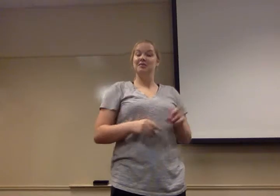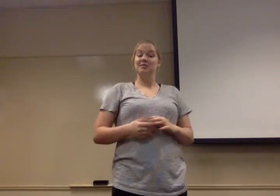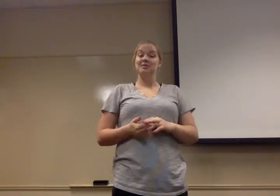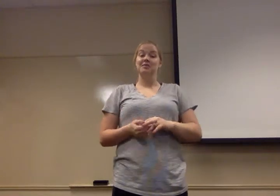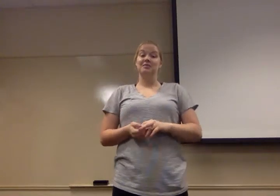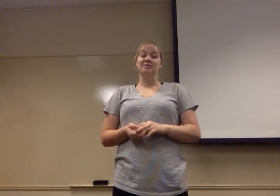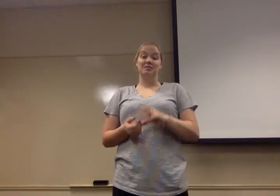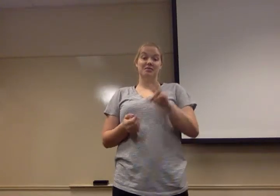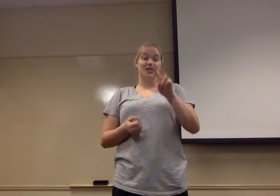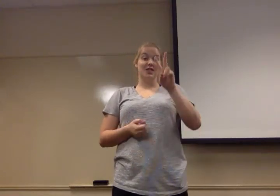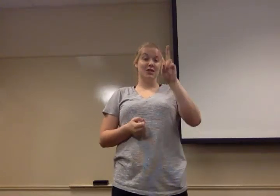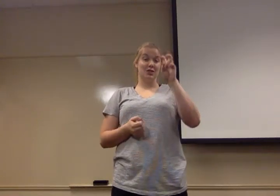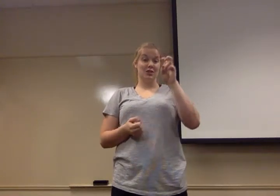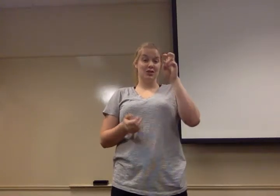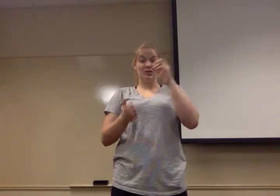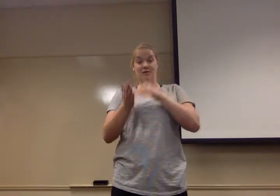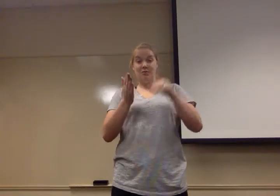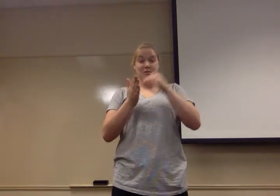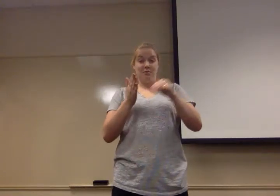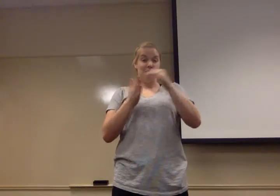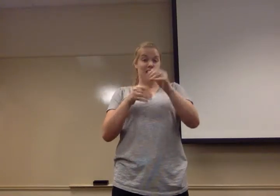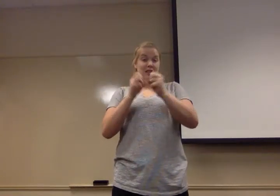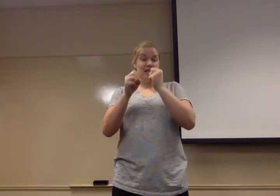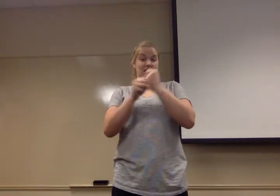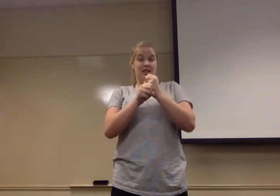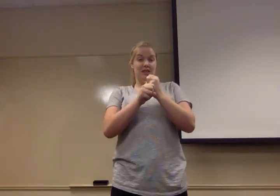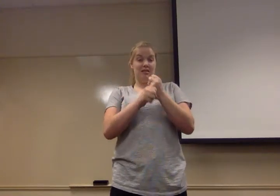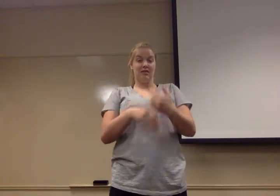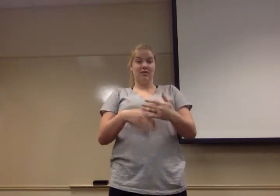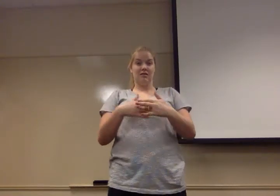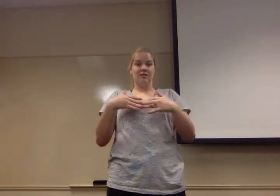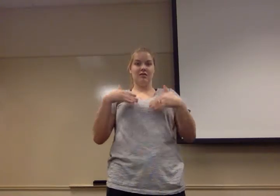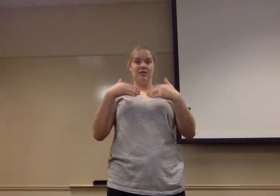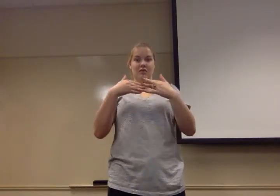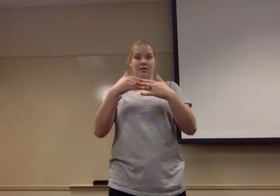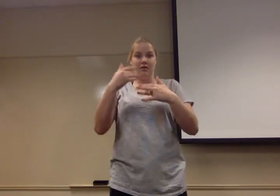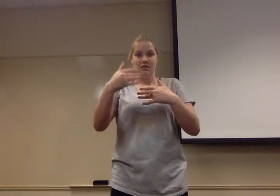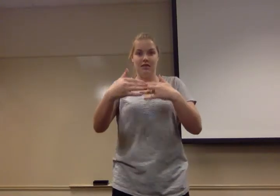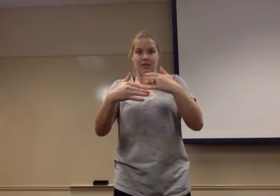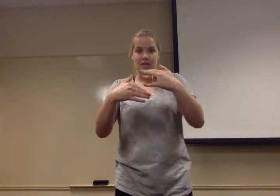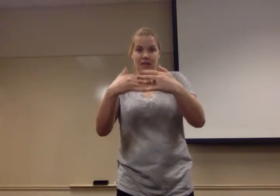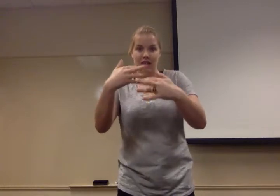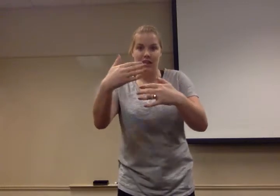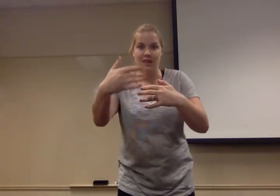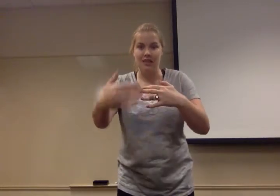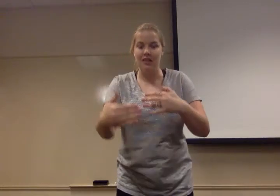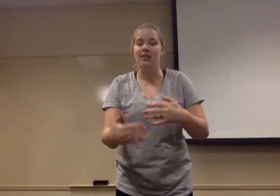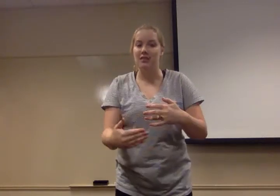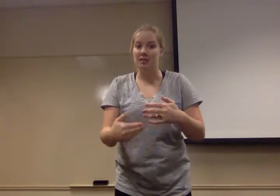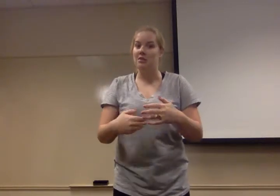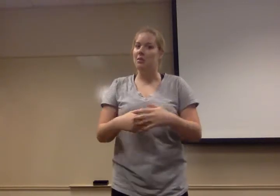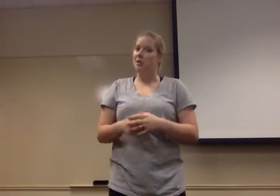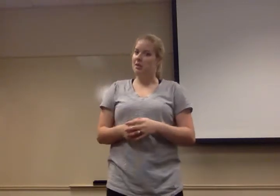million years after the Big Bang, stars begin to appear all through the universe, billions of them.